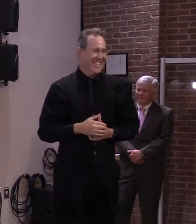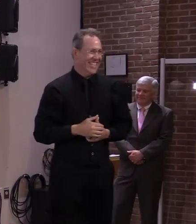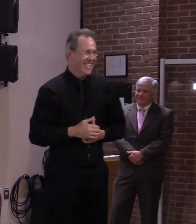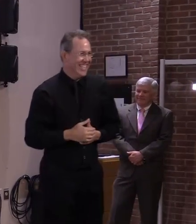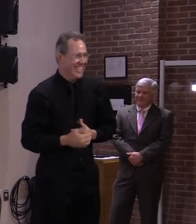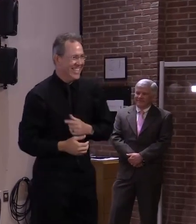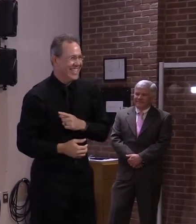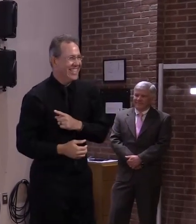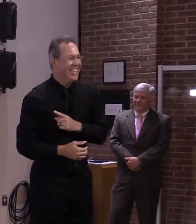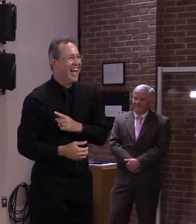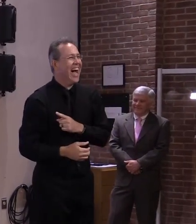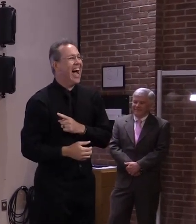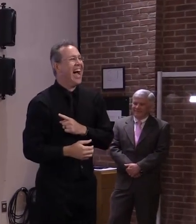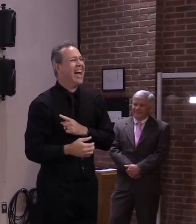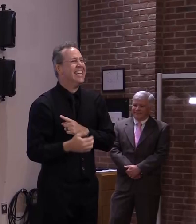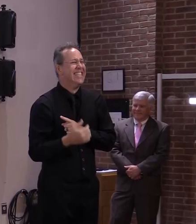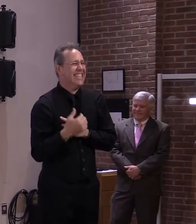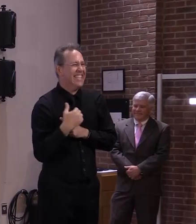None in the immediate future.